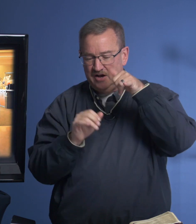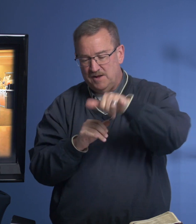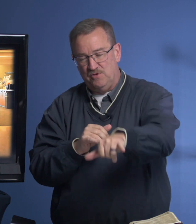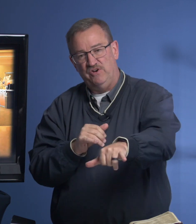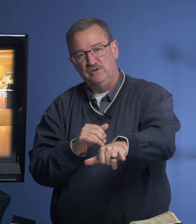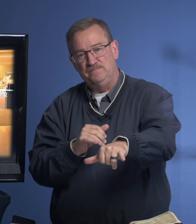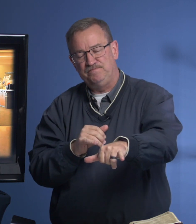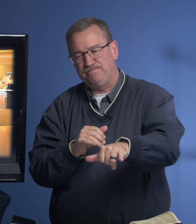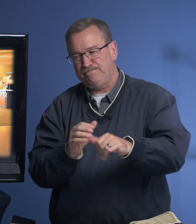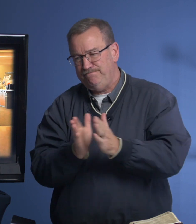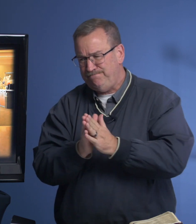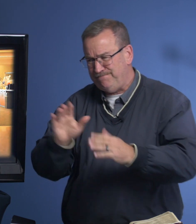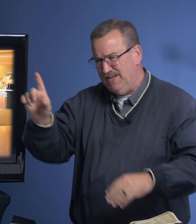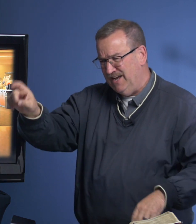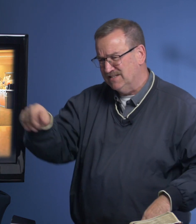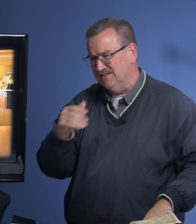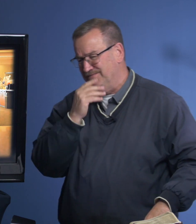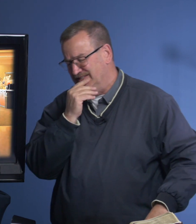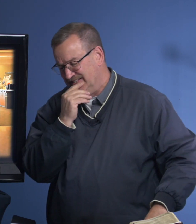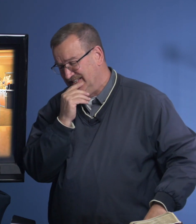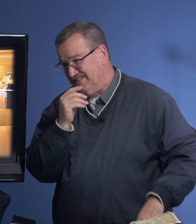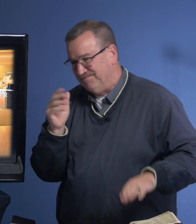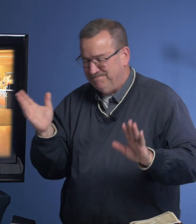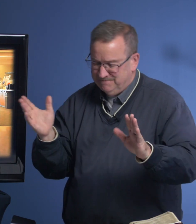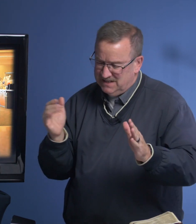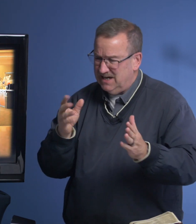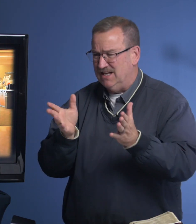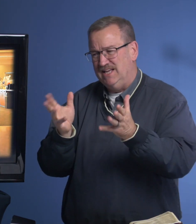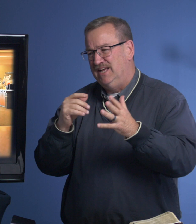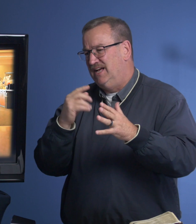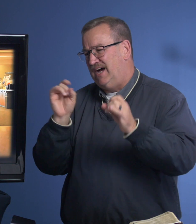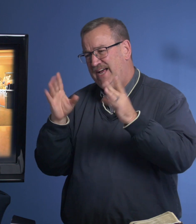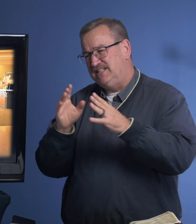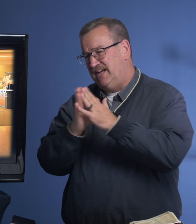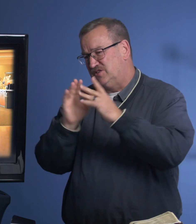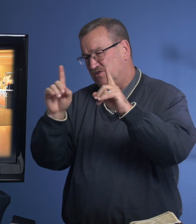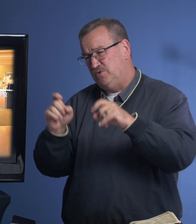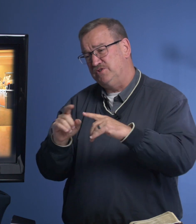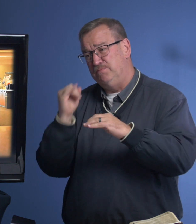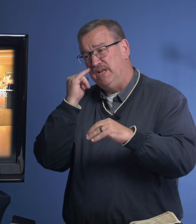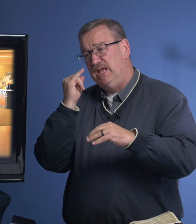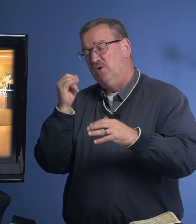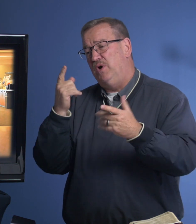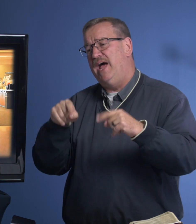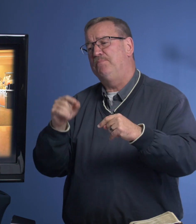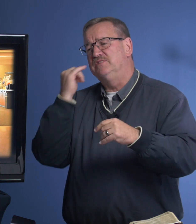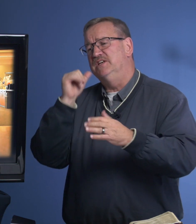hung up the phone. I asked him, I hate to ask you this question, but what happens if